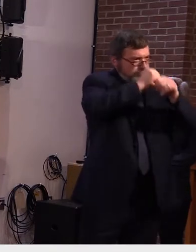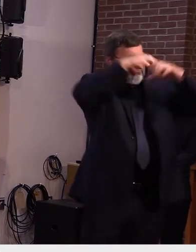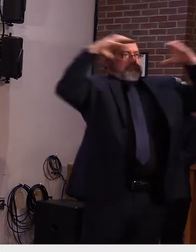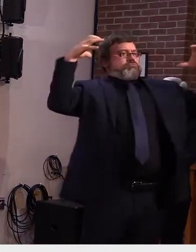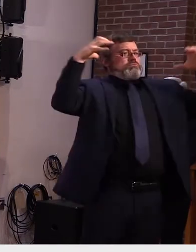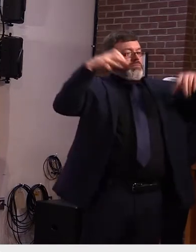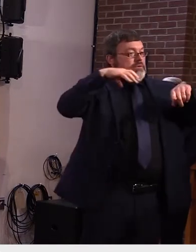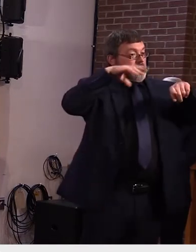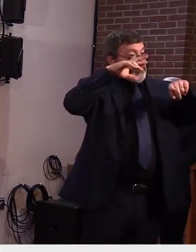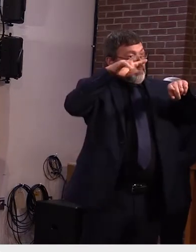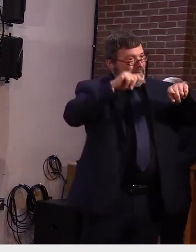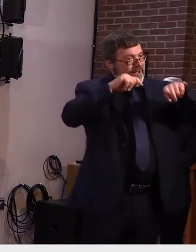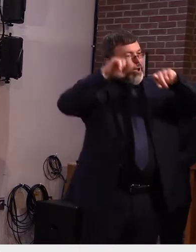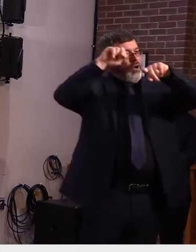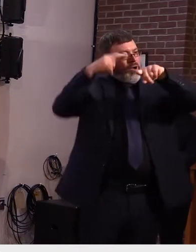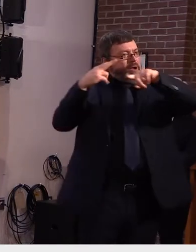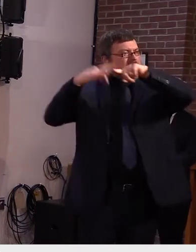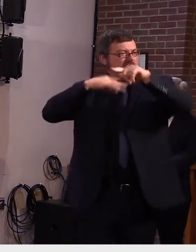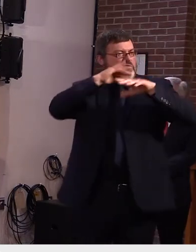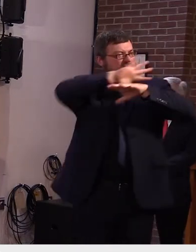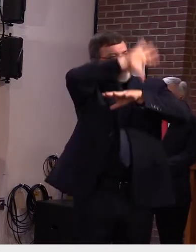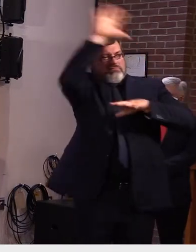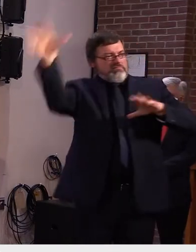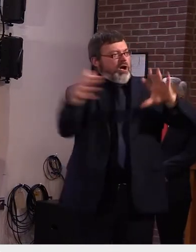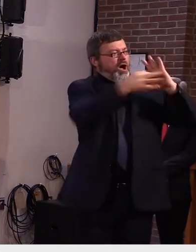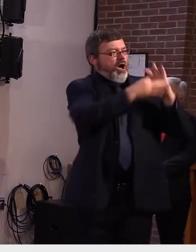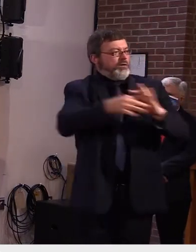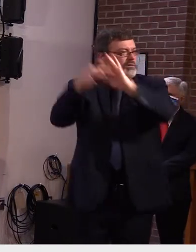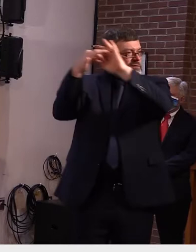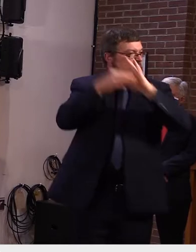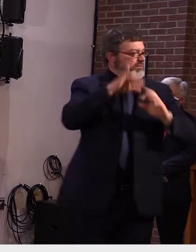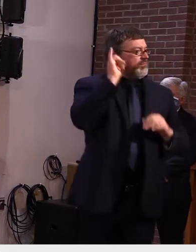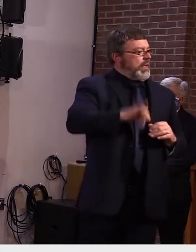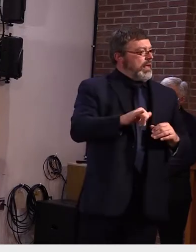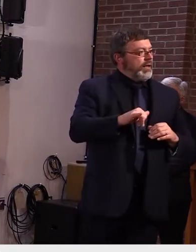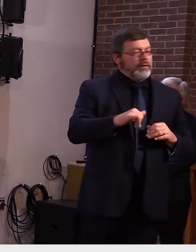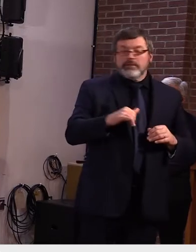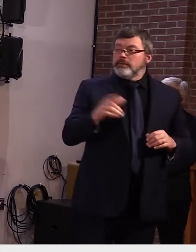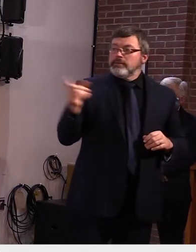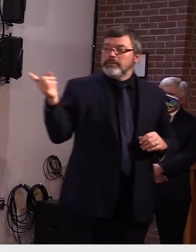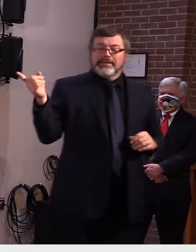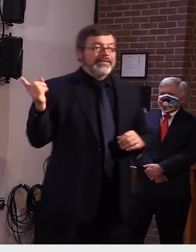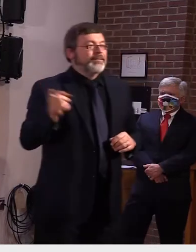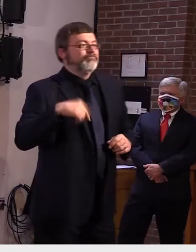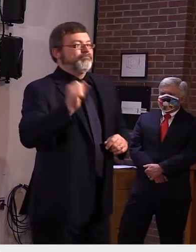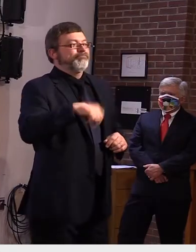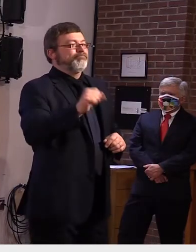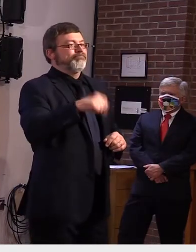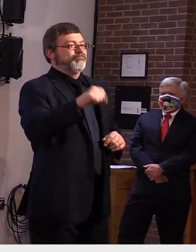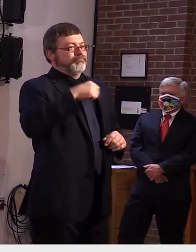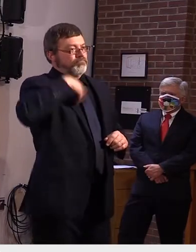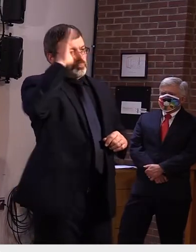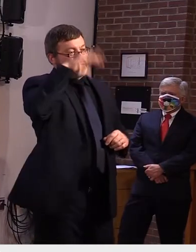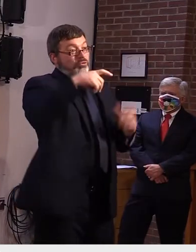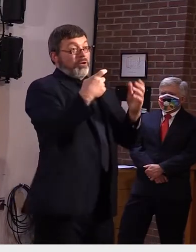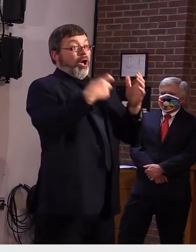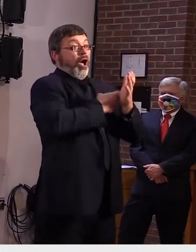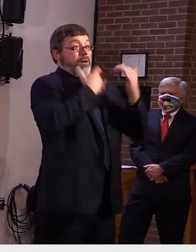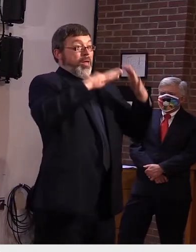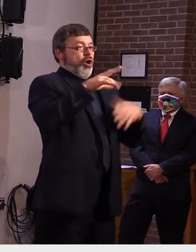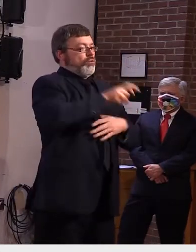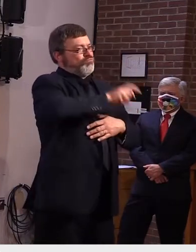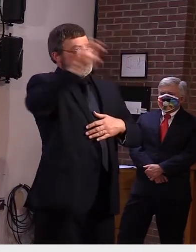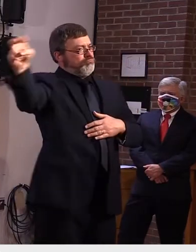so we're aware of travel um to other states we're aware of um as i showed on the slide a number of